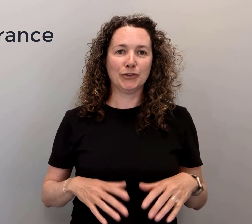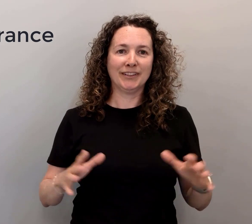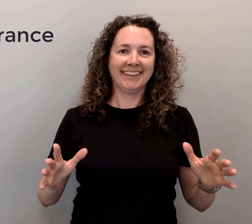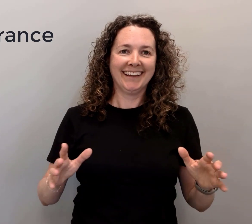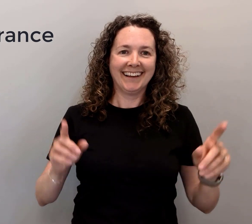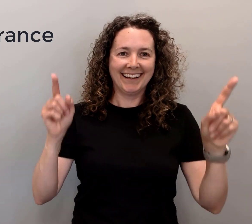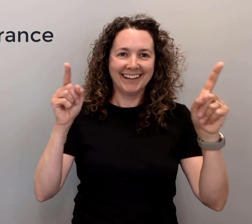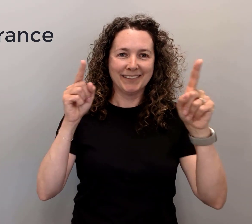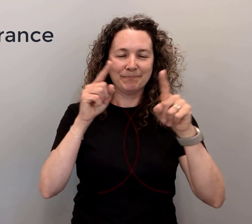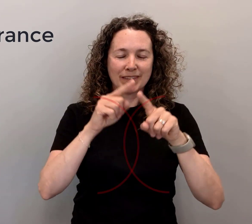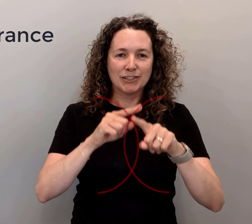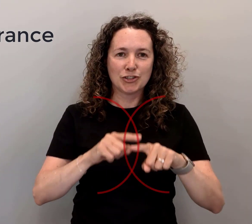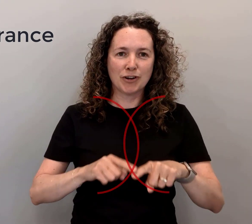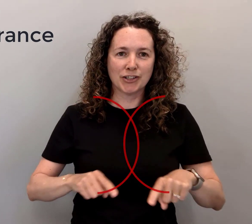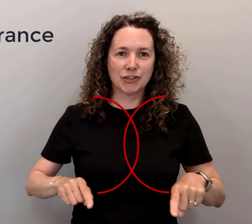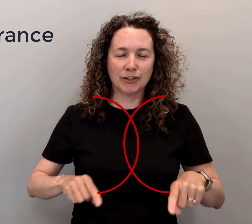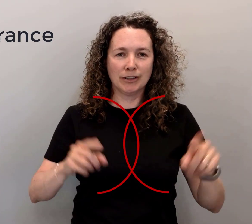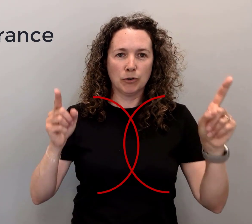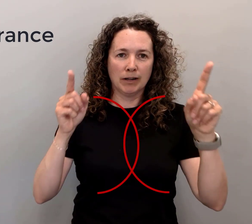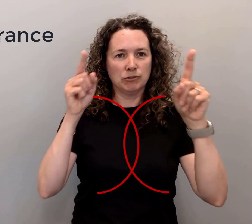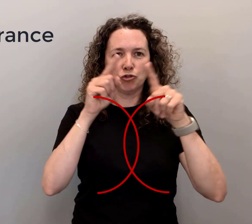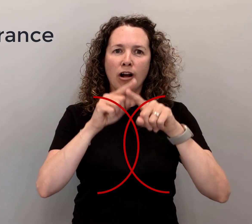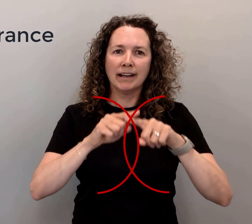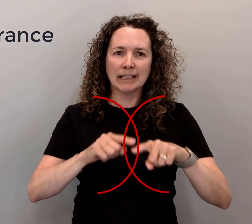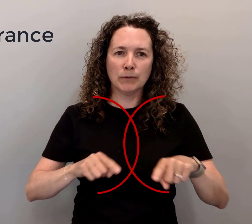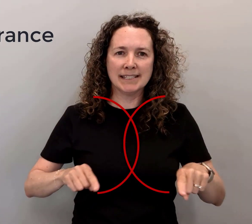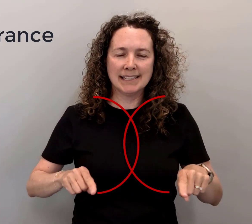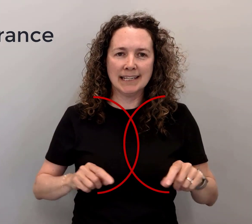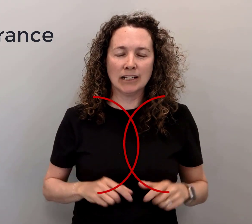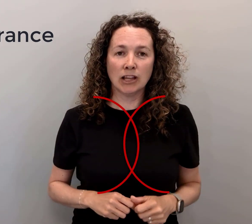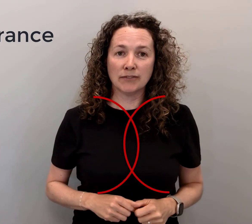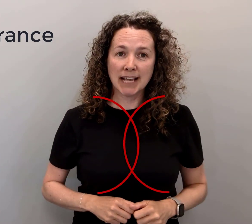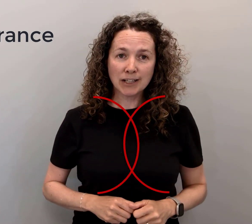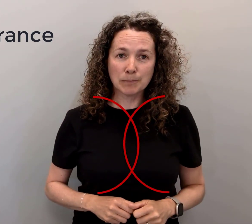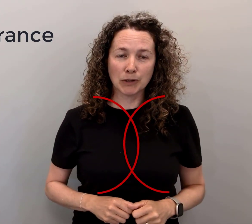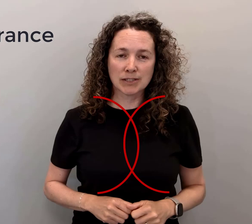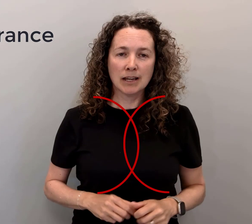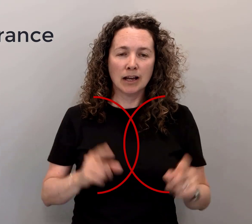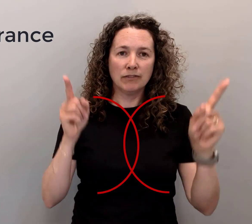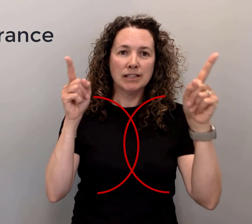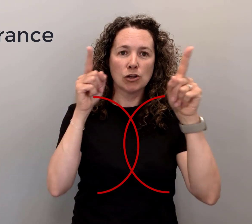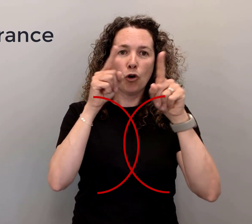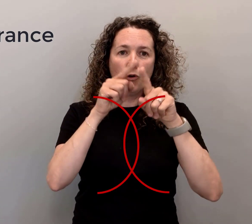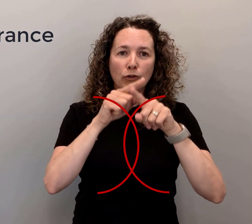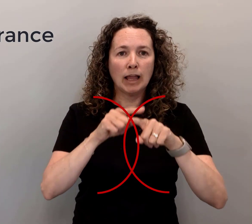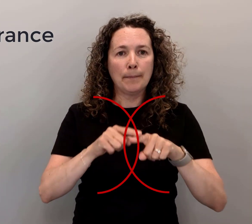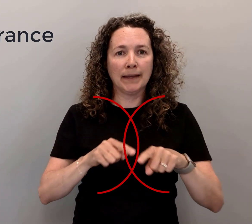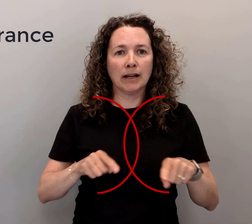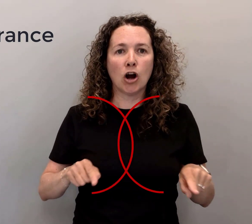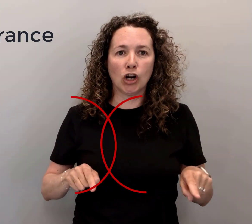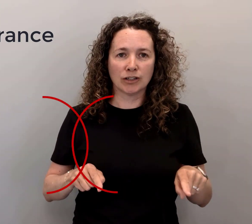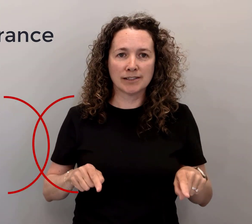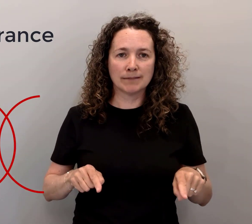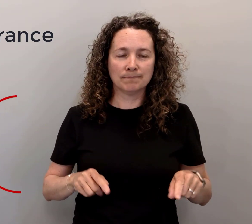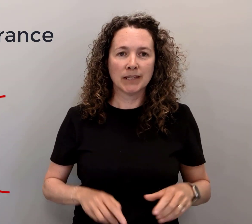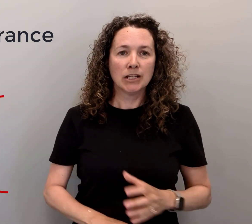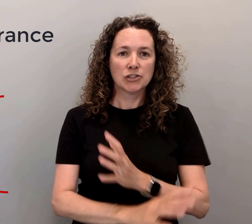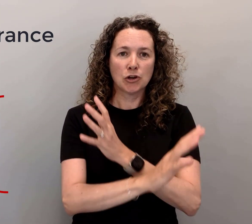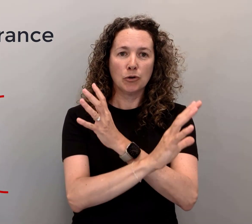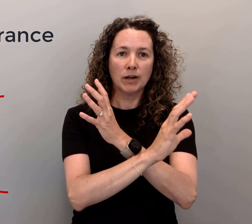structure or drawing that we see in a lot of textbooks of these overlapping arcs. So